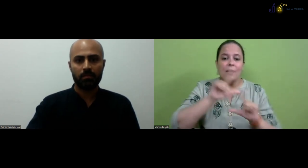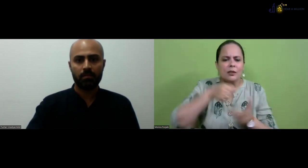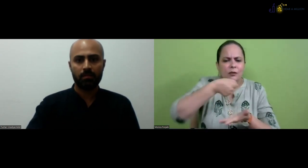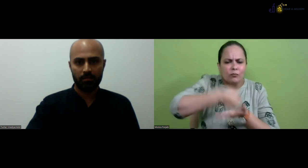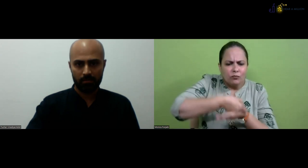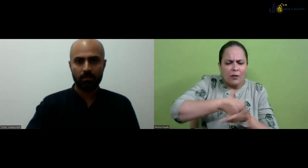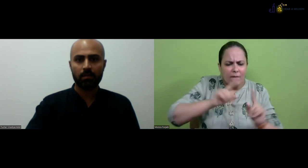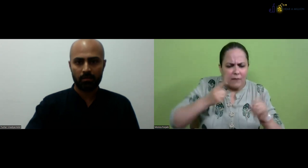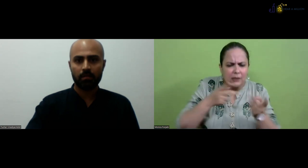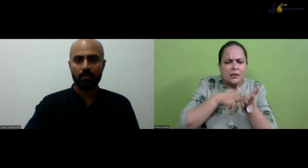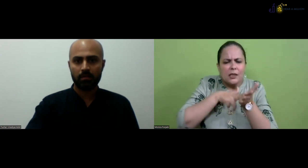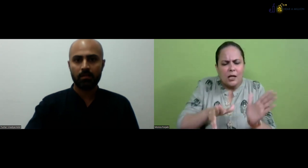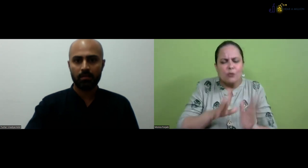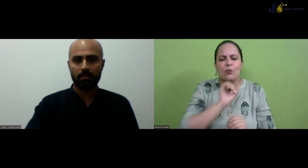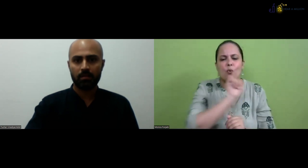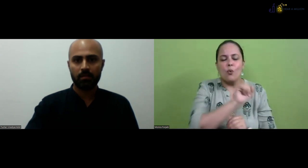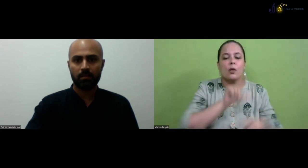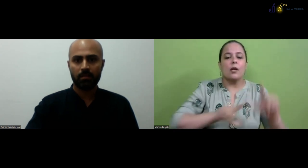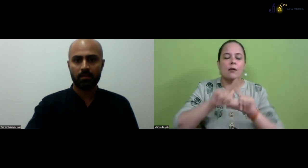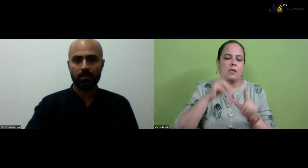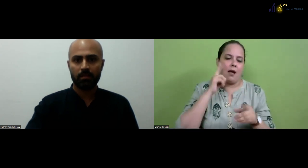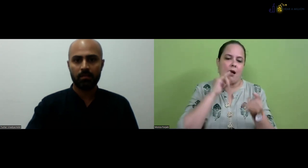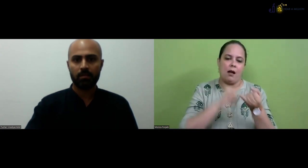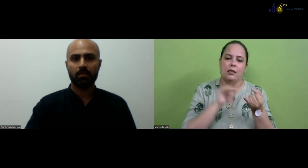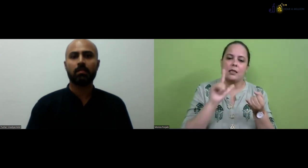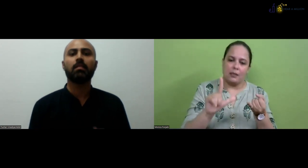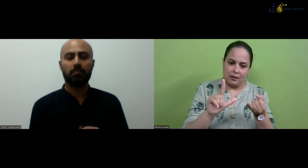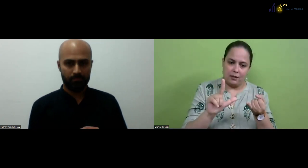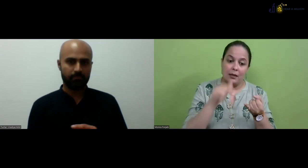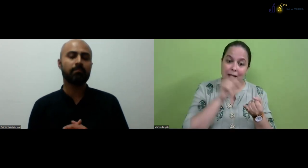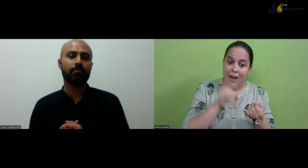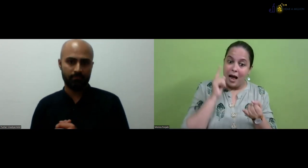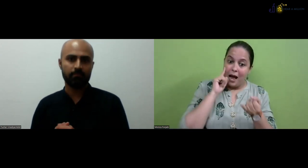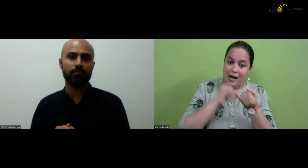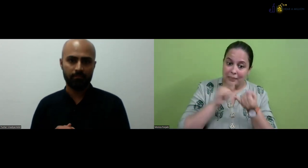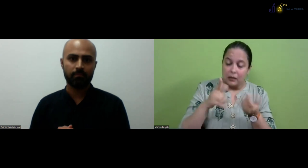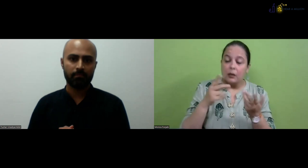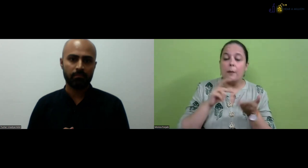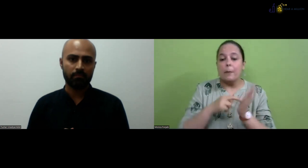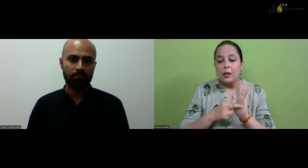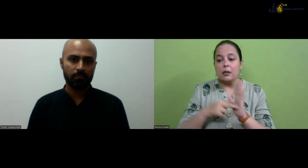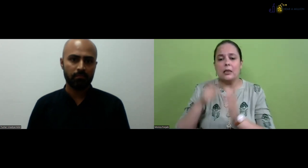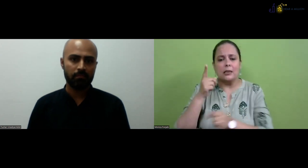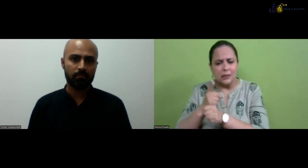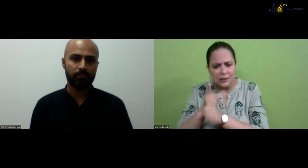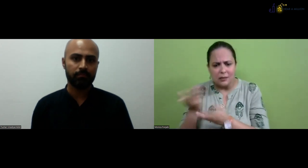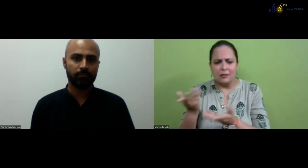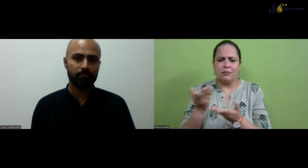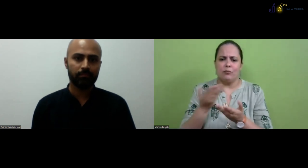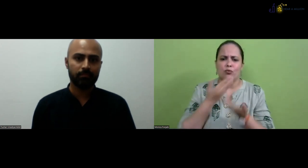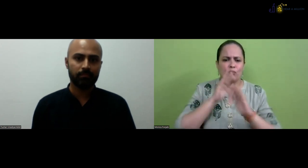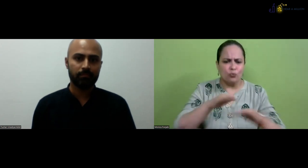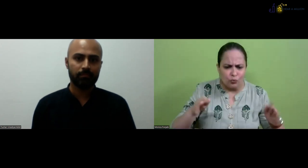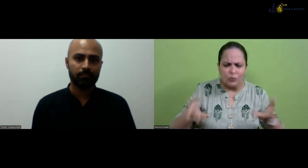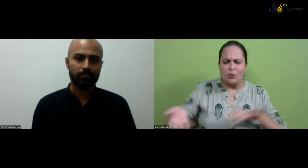teaching deaf people their first, you are teaching the second language to the first